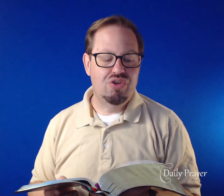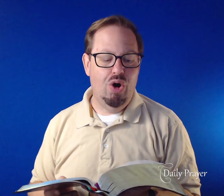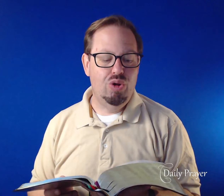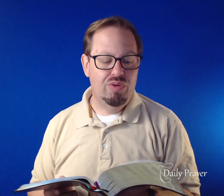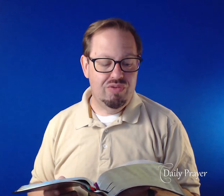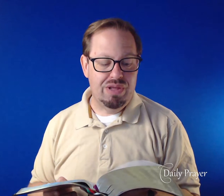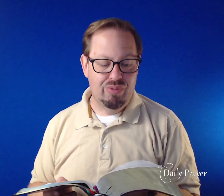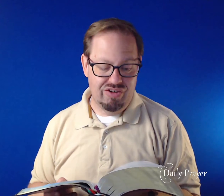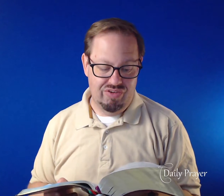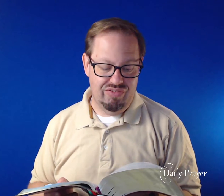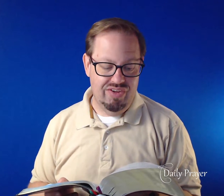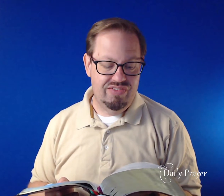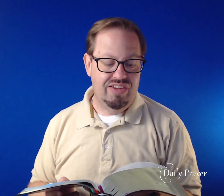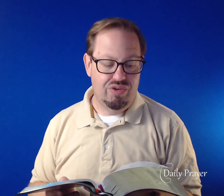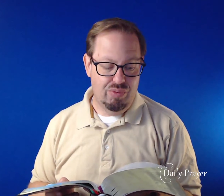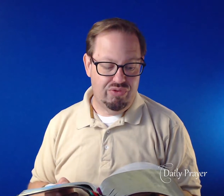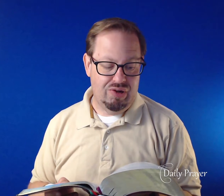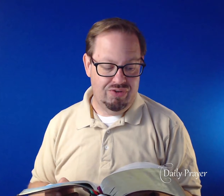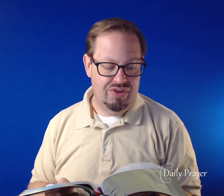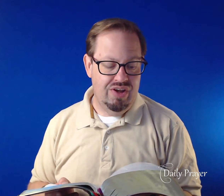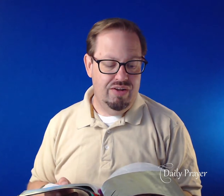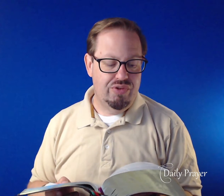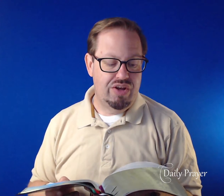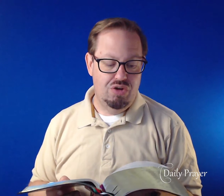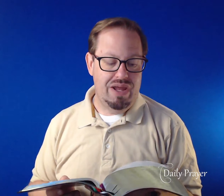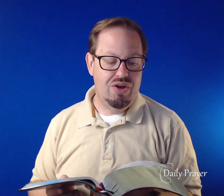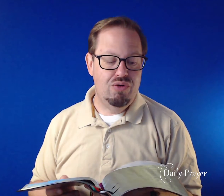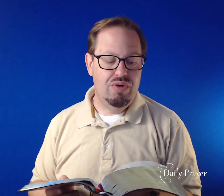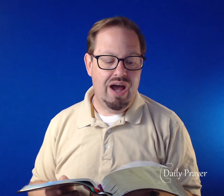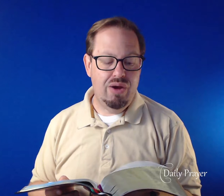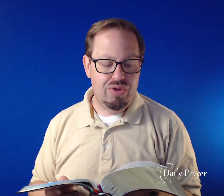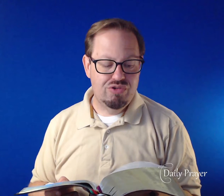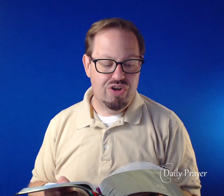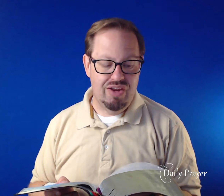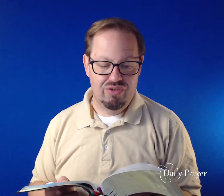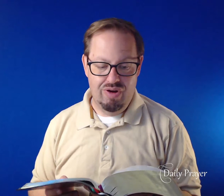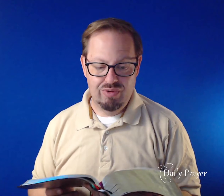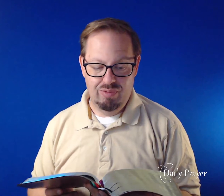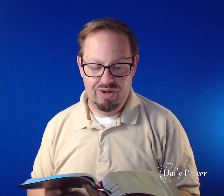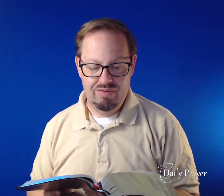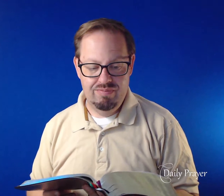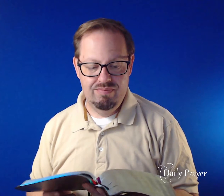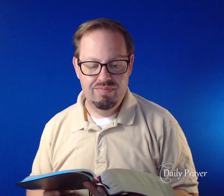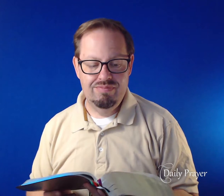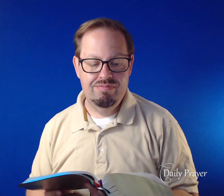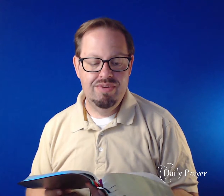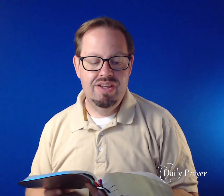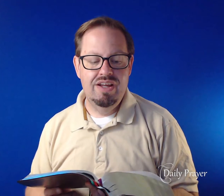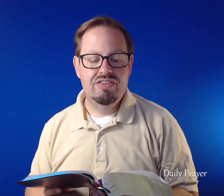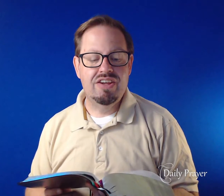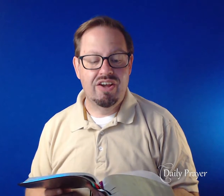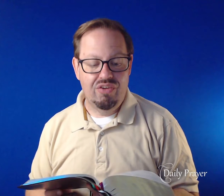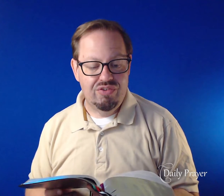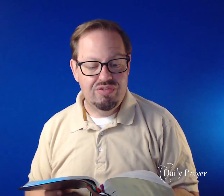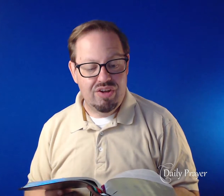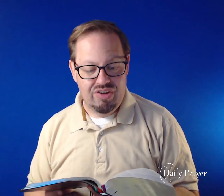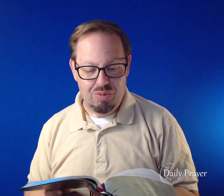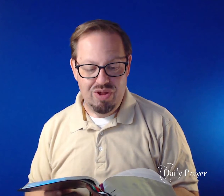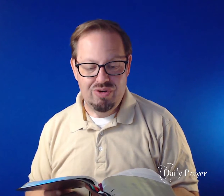always be gracious, seasoned with salt, so that you may know how you should answer everyone. Tychicus, a dear brother,